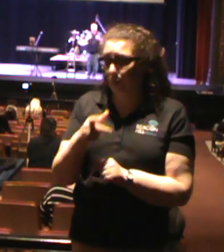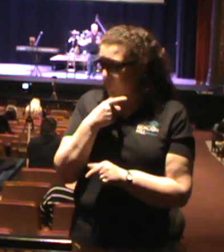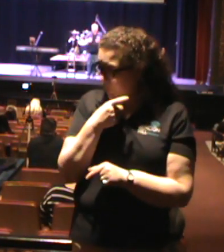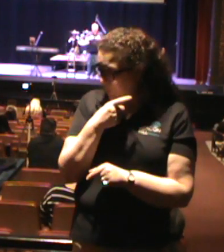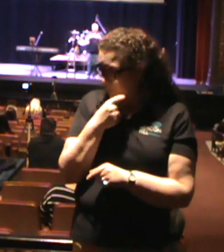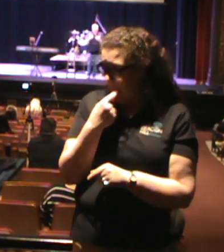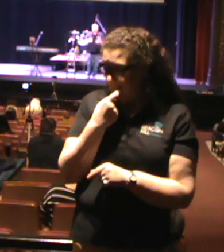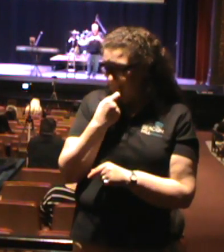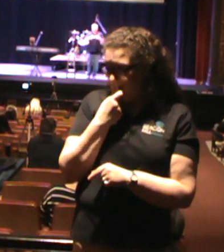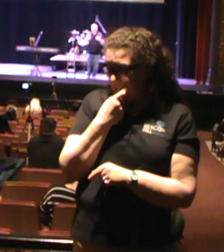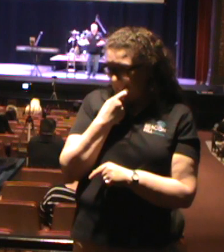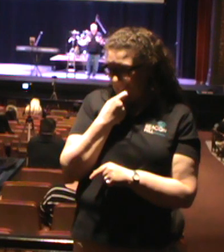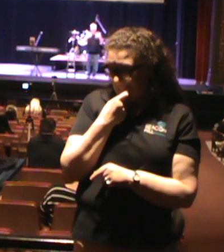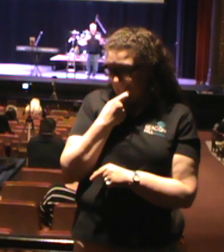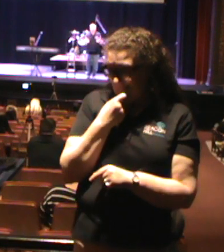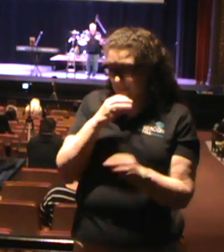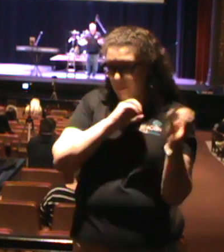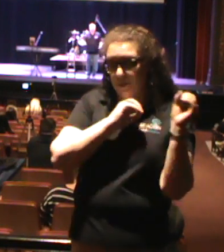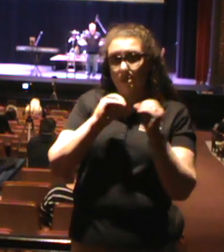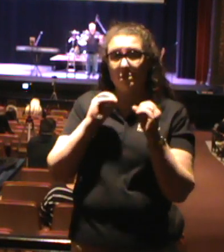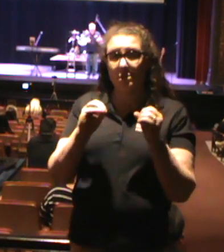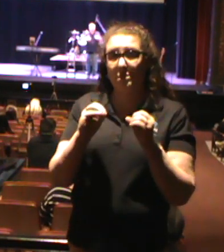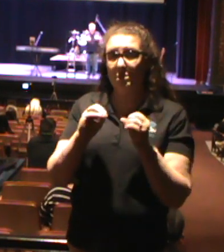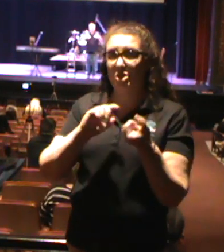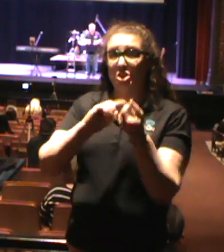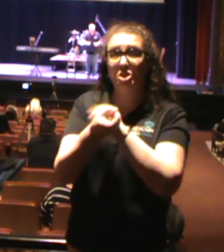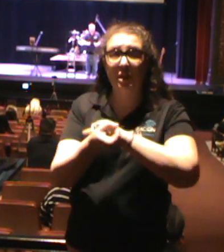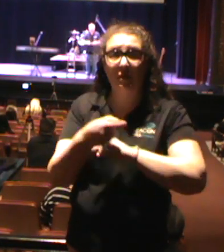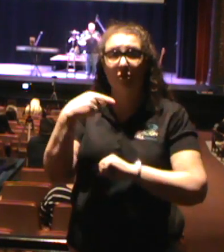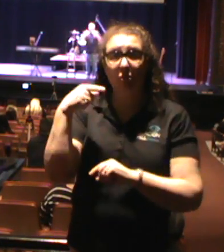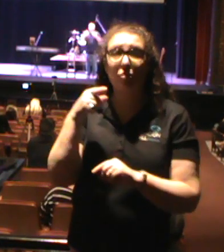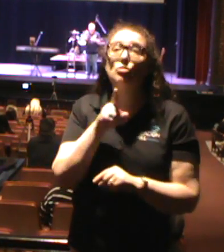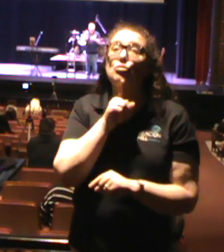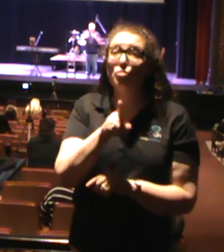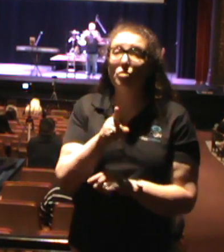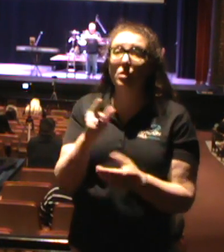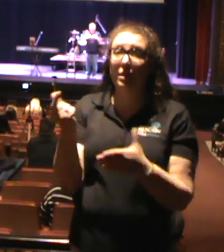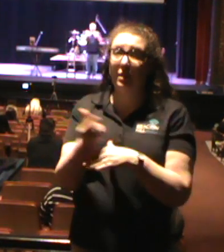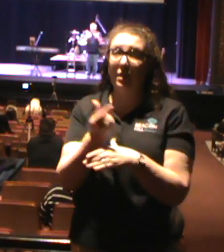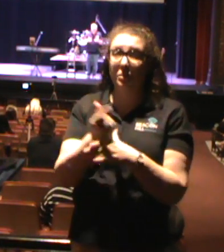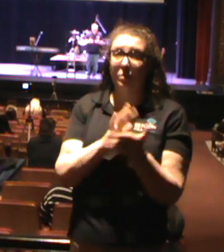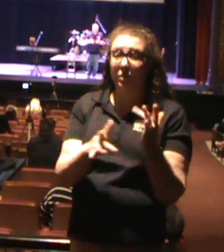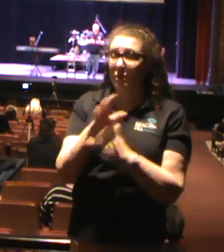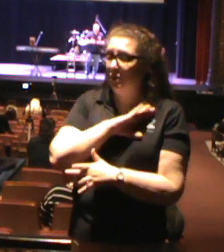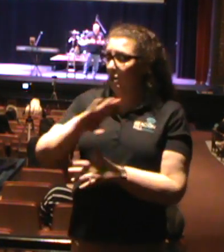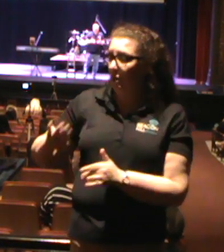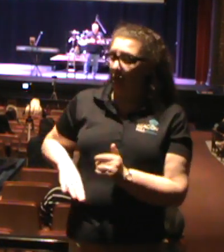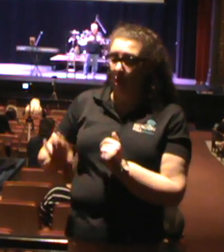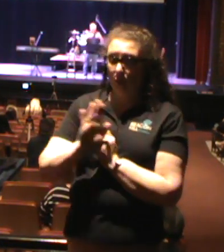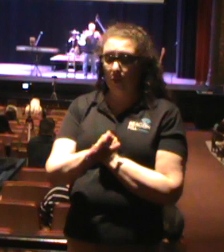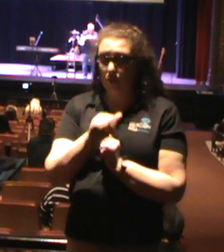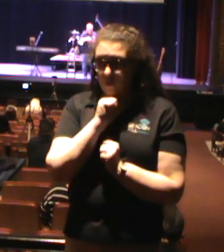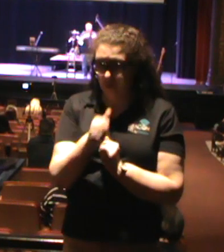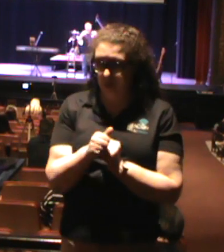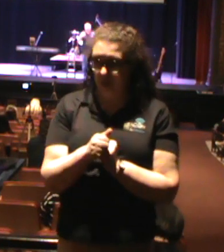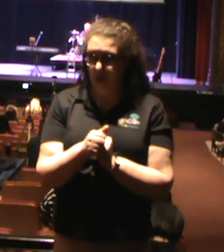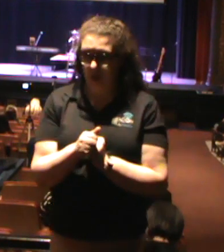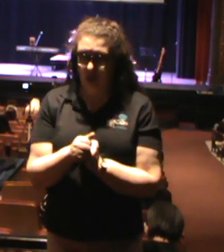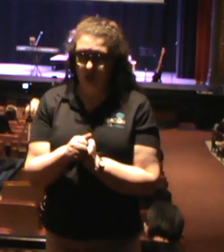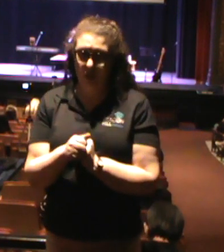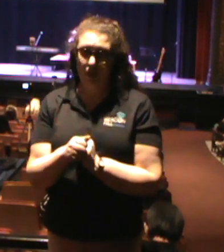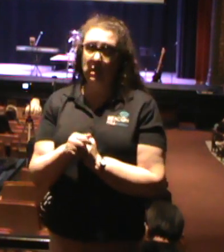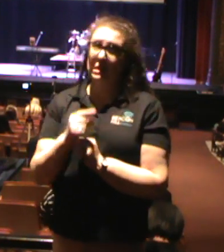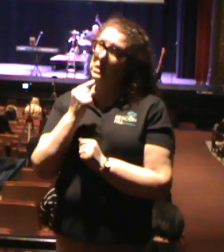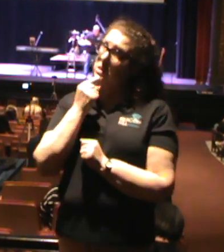distorted the truths of the gospel of Jesus Christ into the church and those who did not take their morals